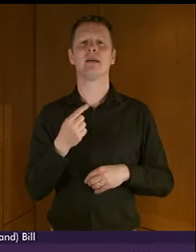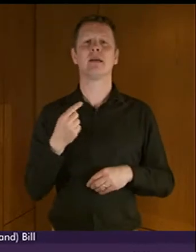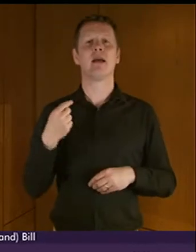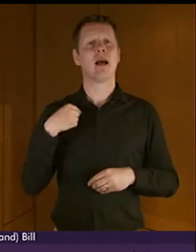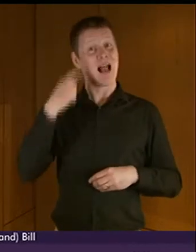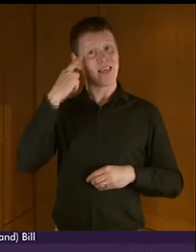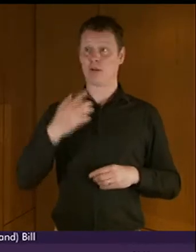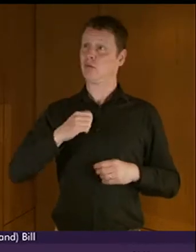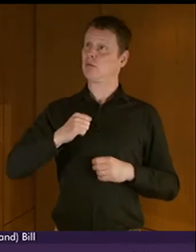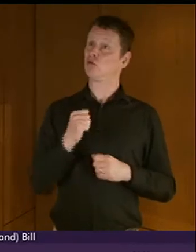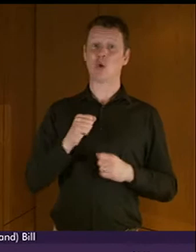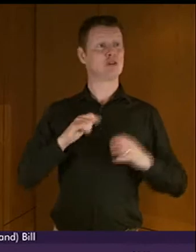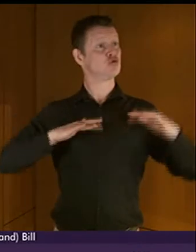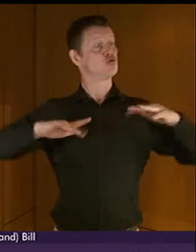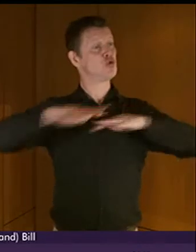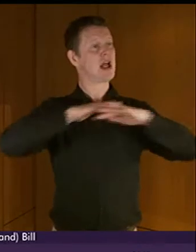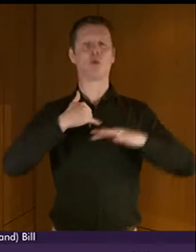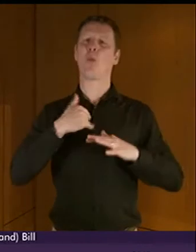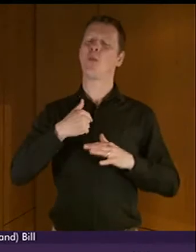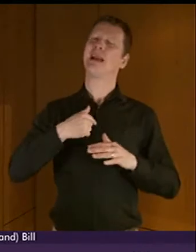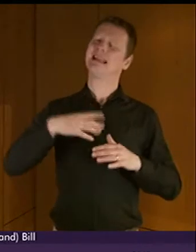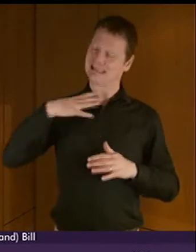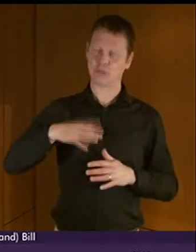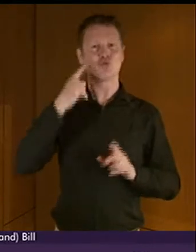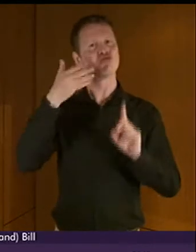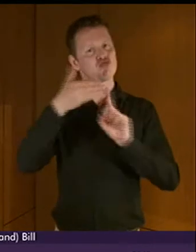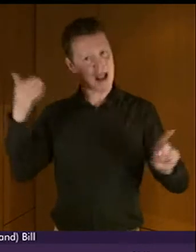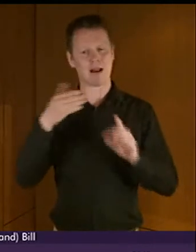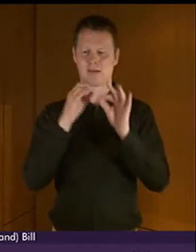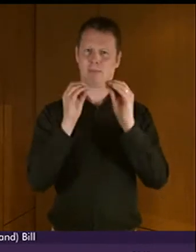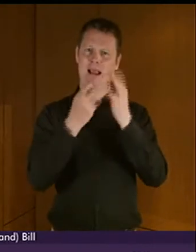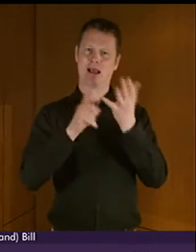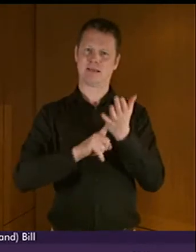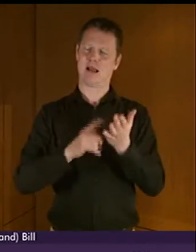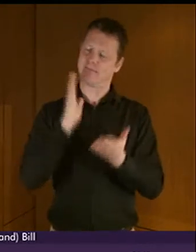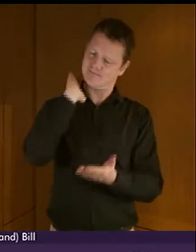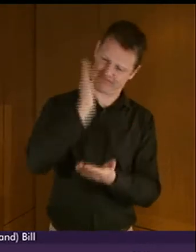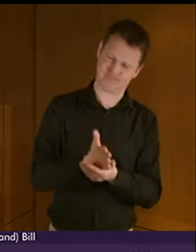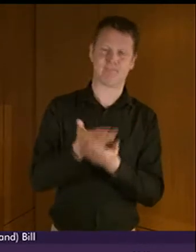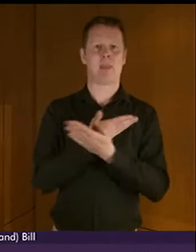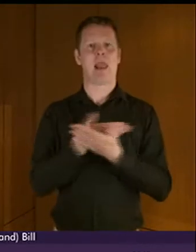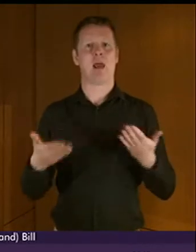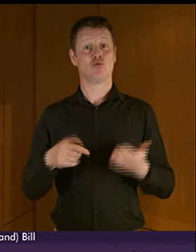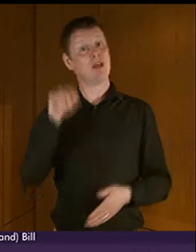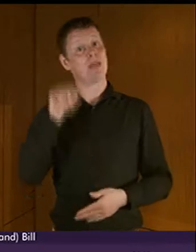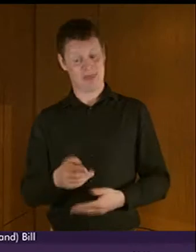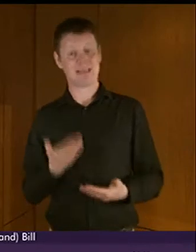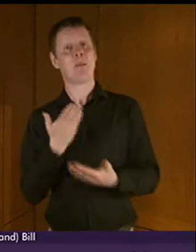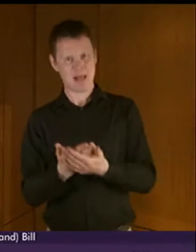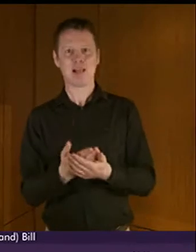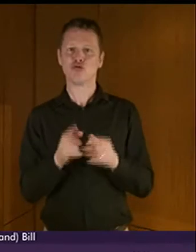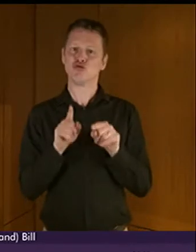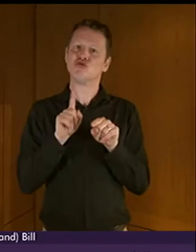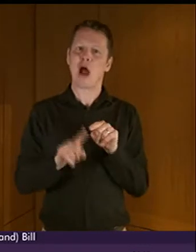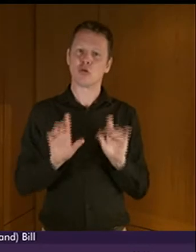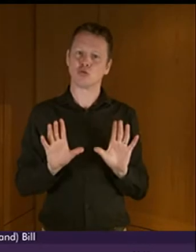as a society where we recognise the place of BSL as a language. I think this bill is trying to nudge